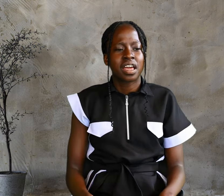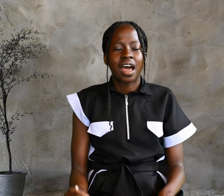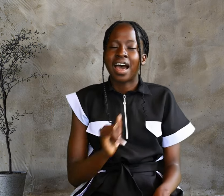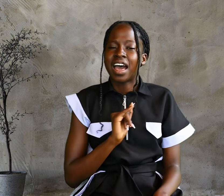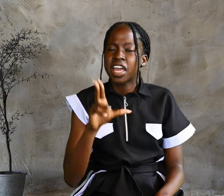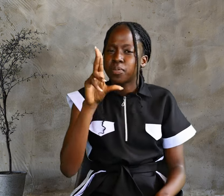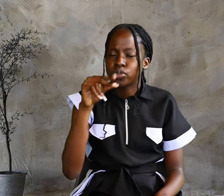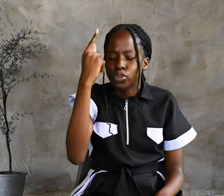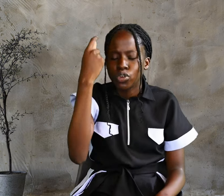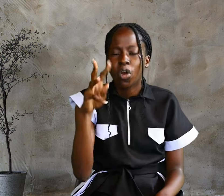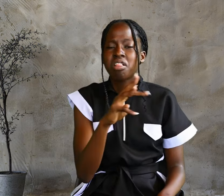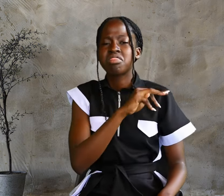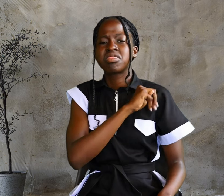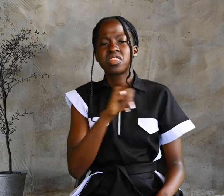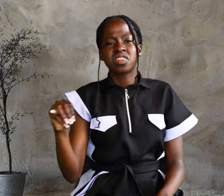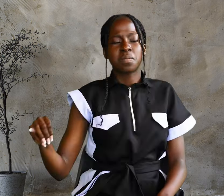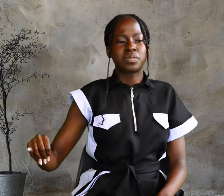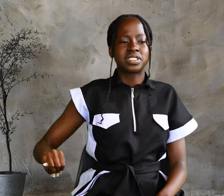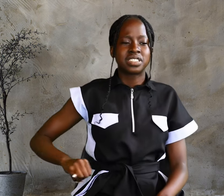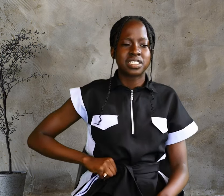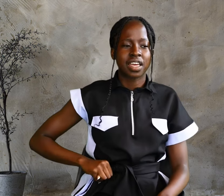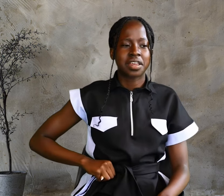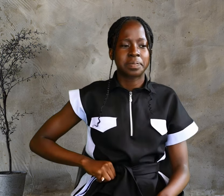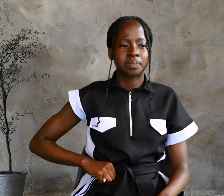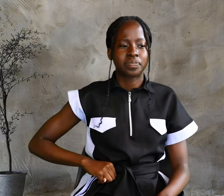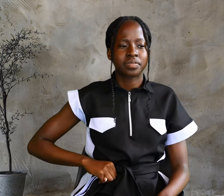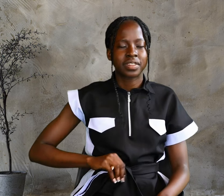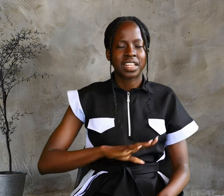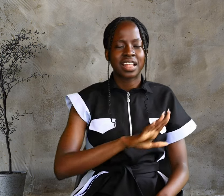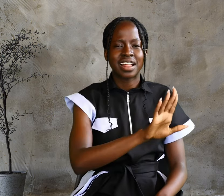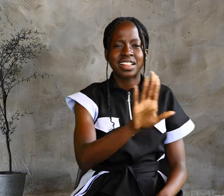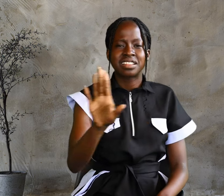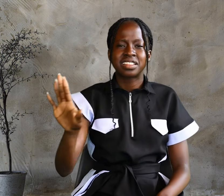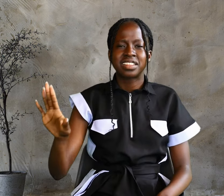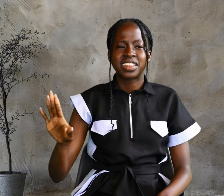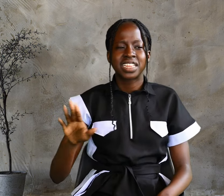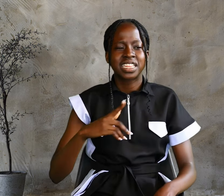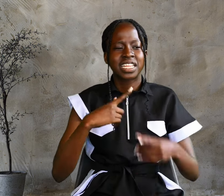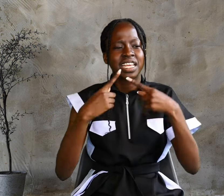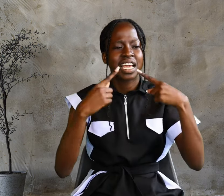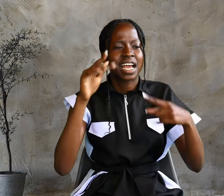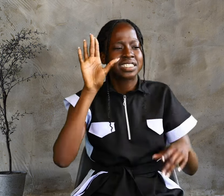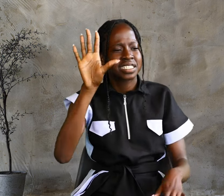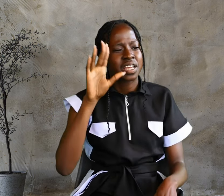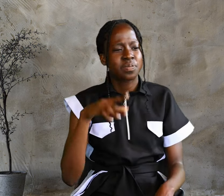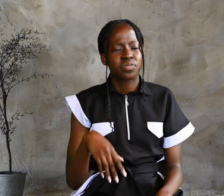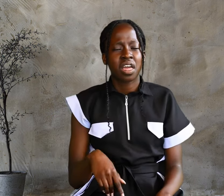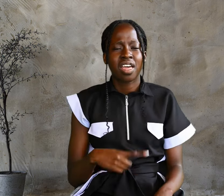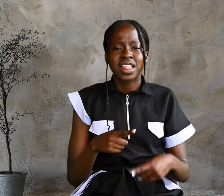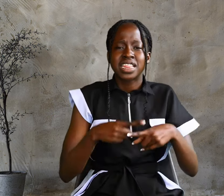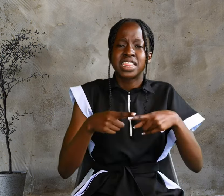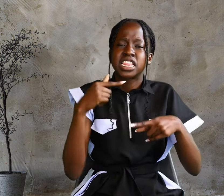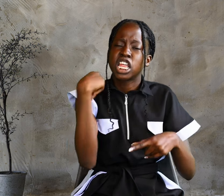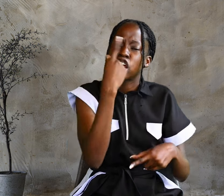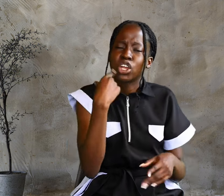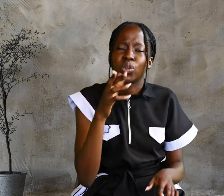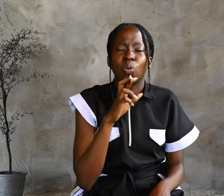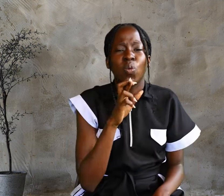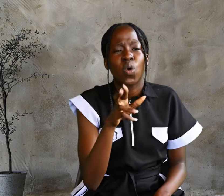I am not the Messiah. They asked Him, Then who